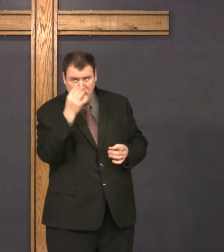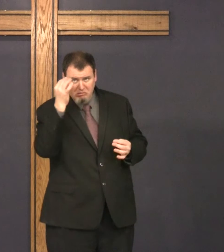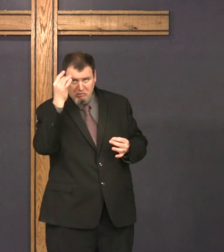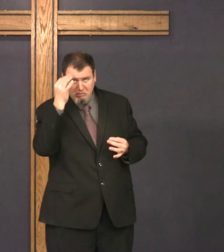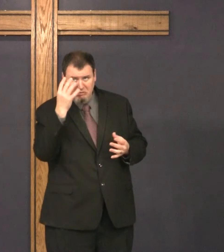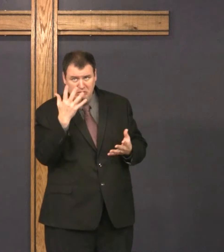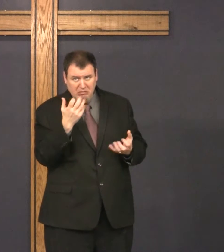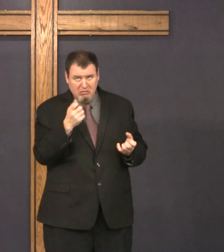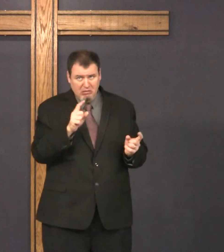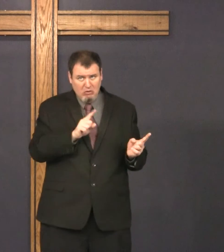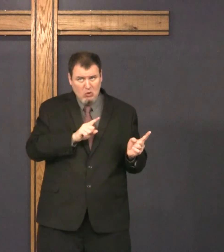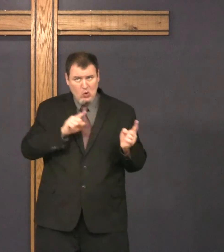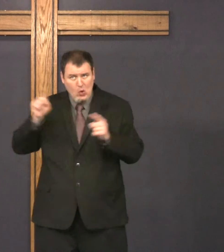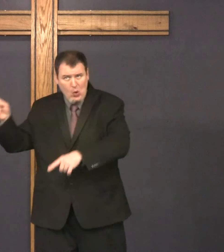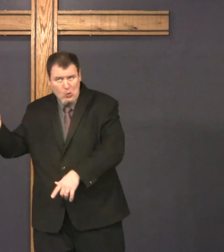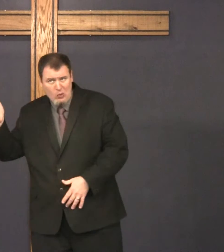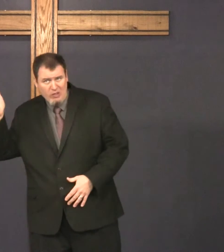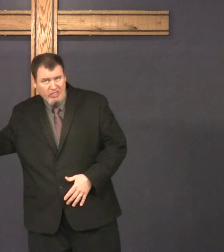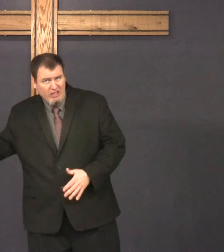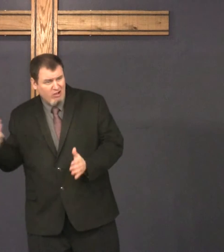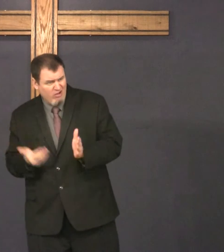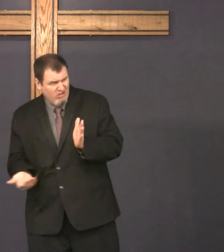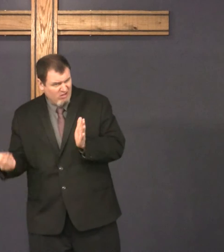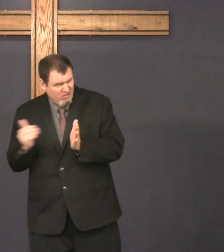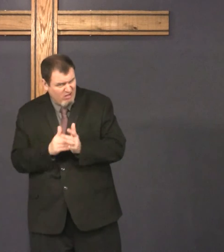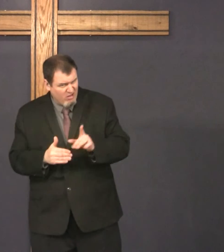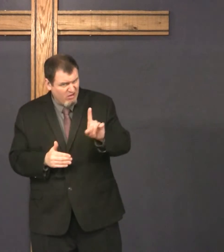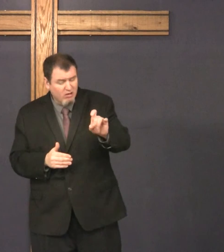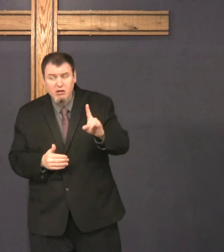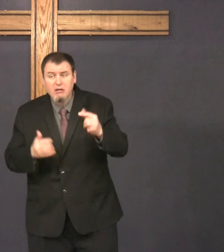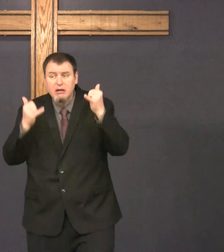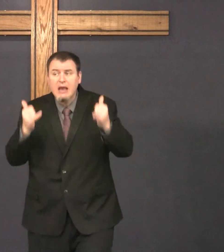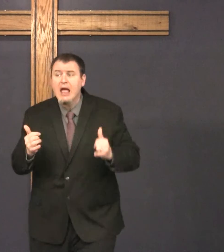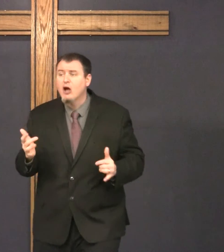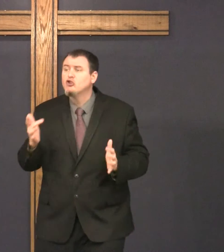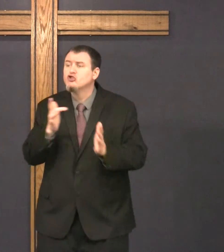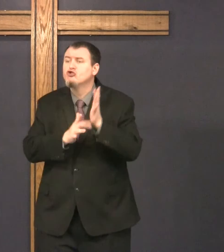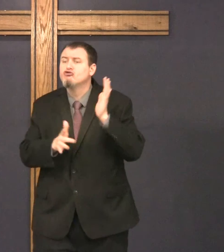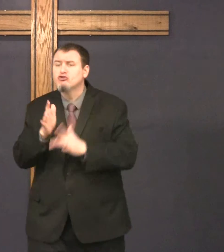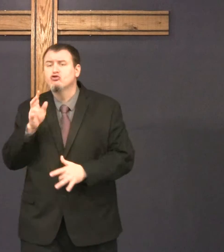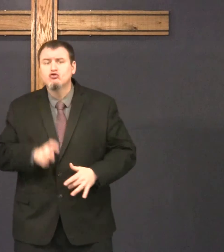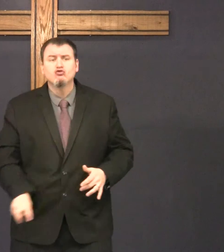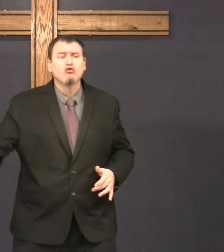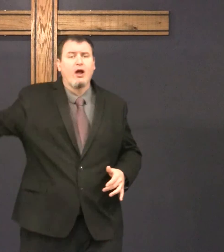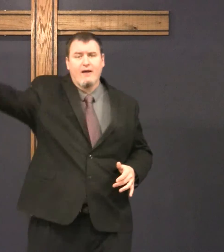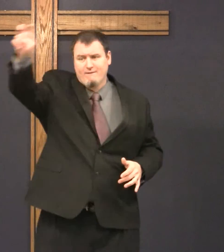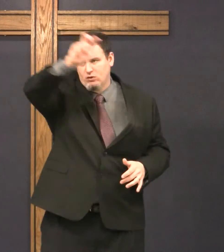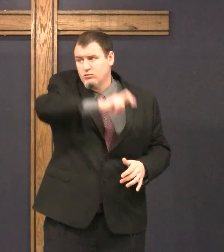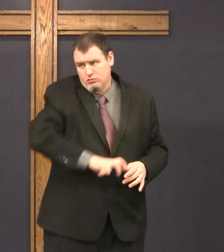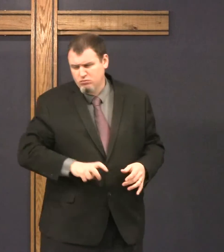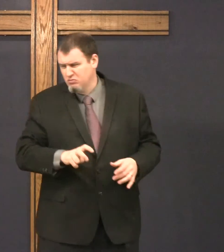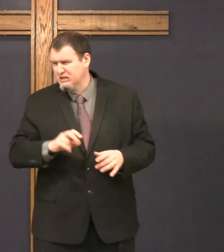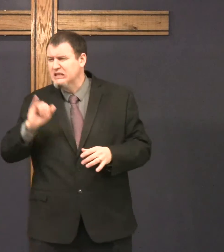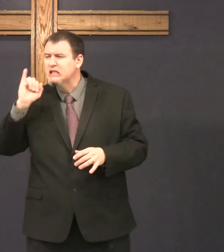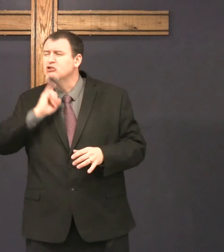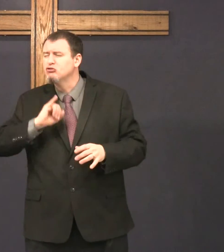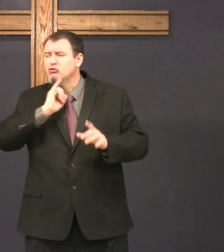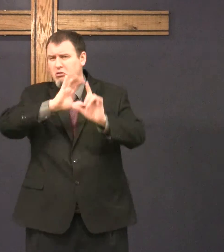his disciples he was thinking about, he said, do you really want to go there again? And Jesus was traveling around